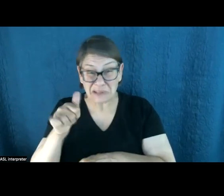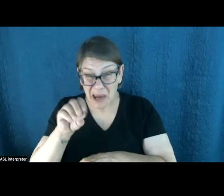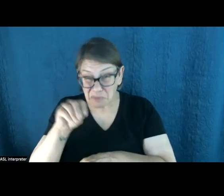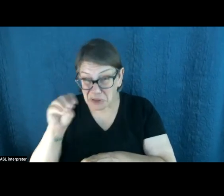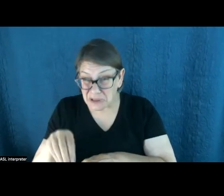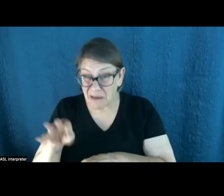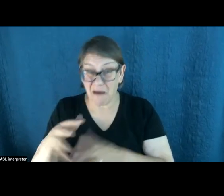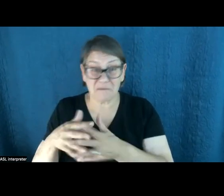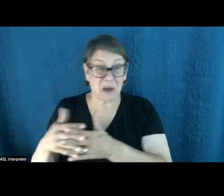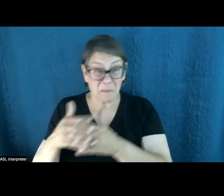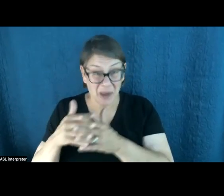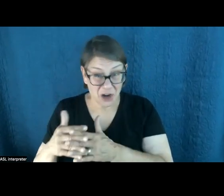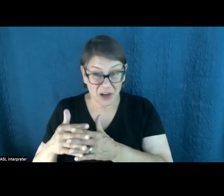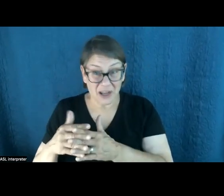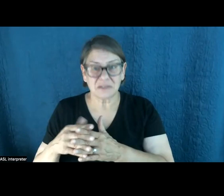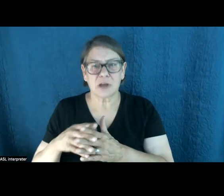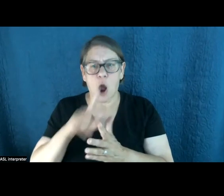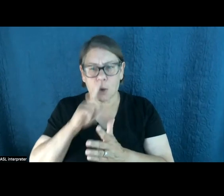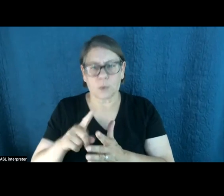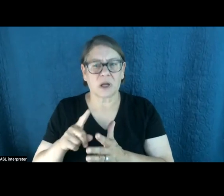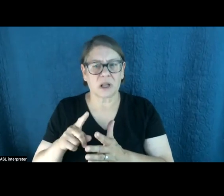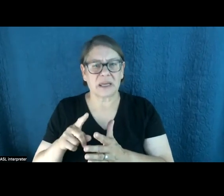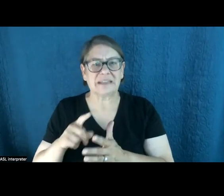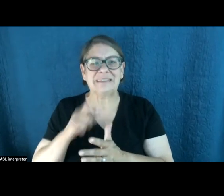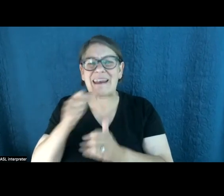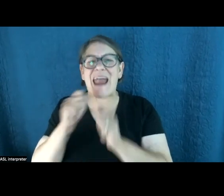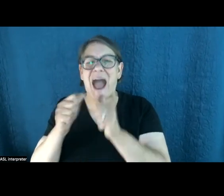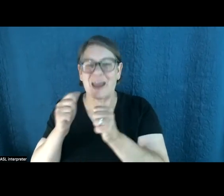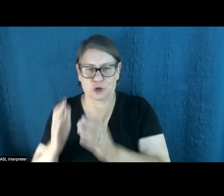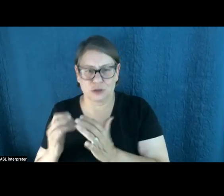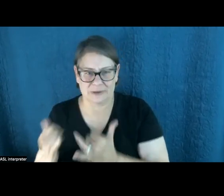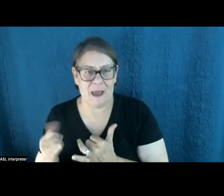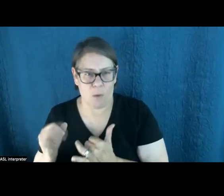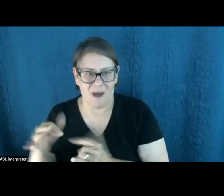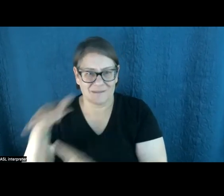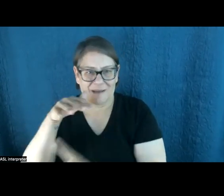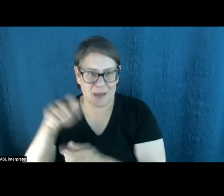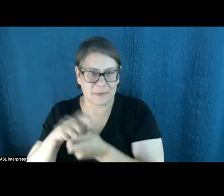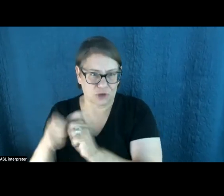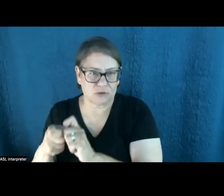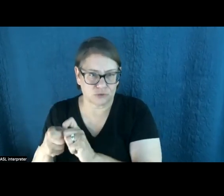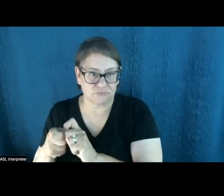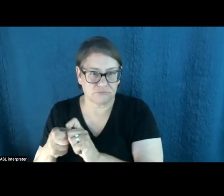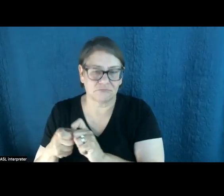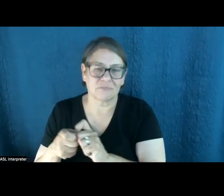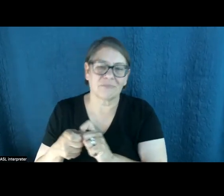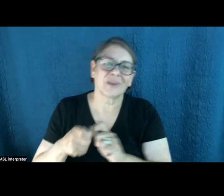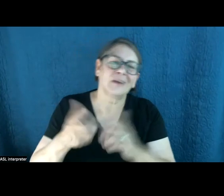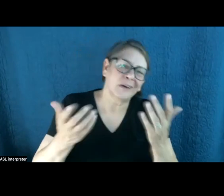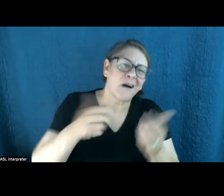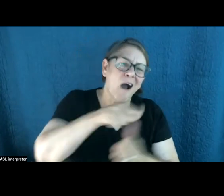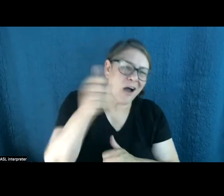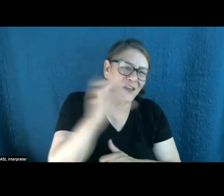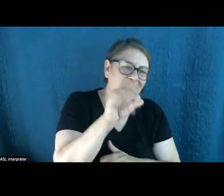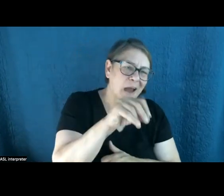Americans are really hardcore climate deniers. You know, there's varying levels about, you know, where everyone else is that,